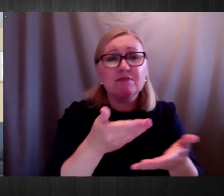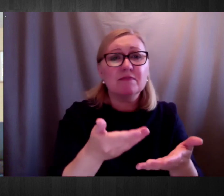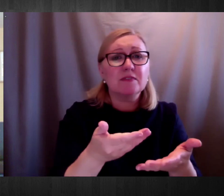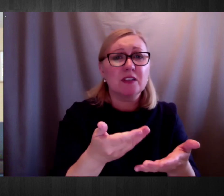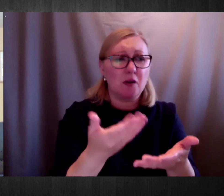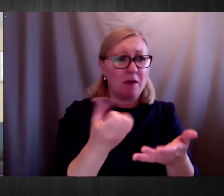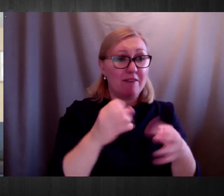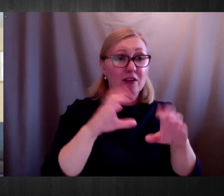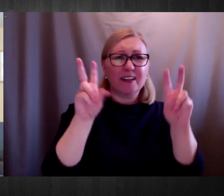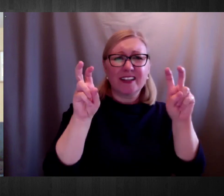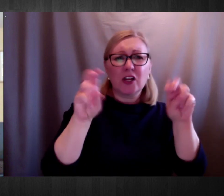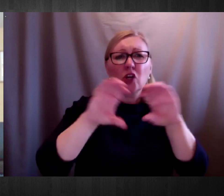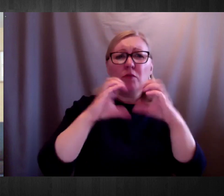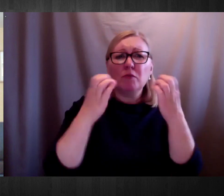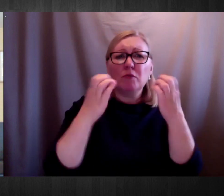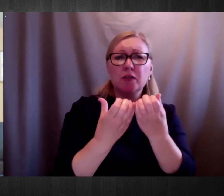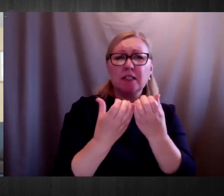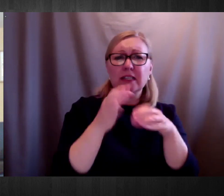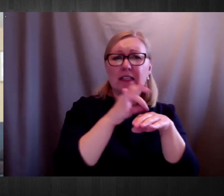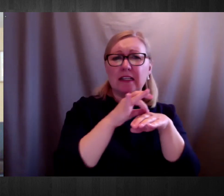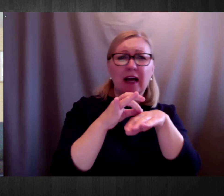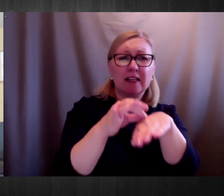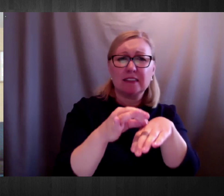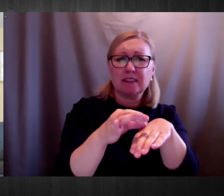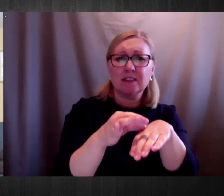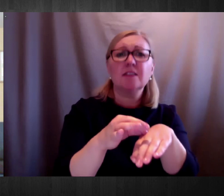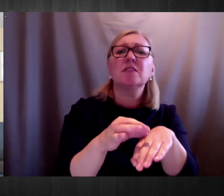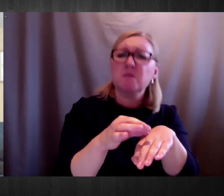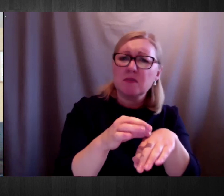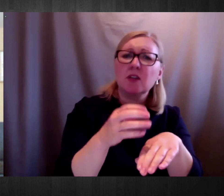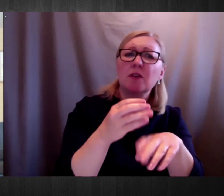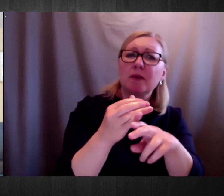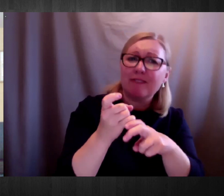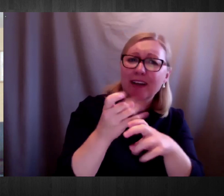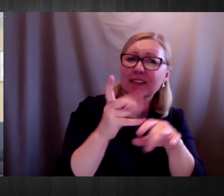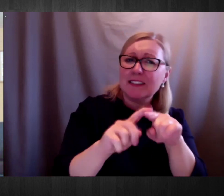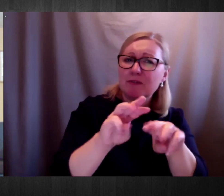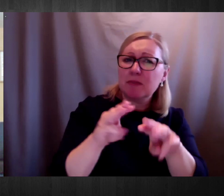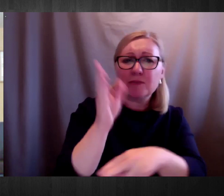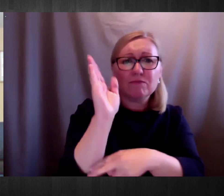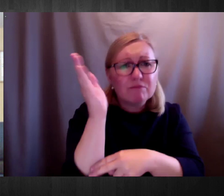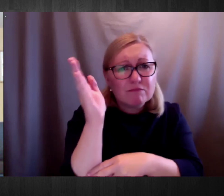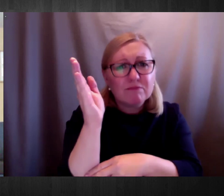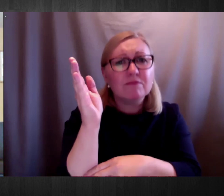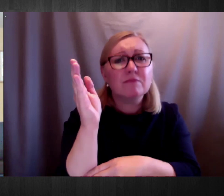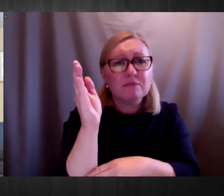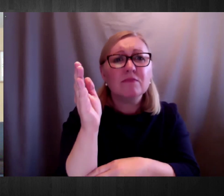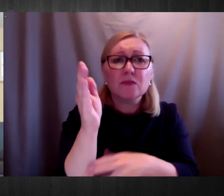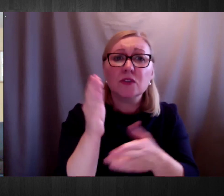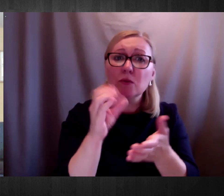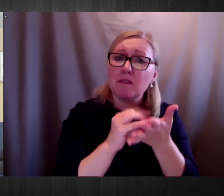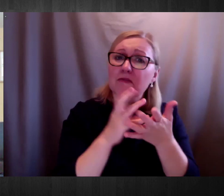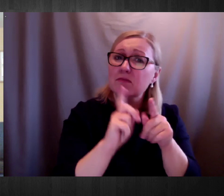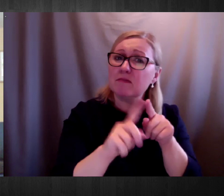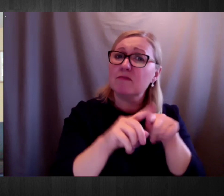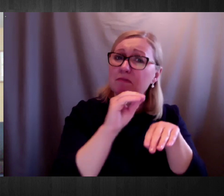will source guest speakers every week for the county zone. And the great thing is that, that's something we're